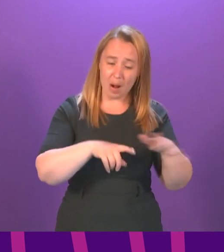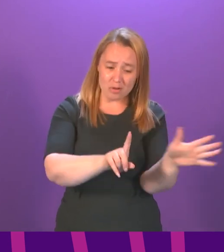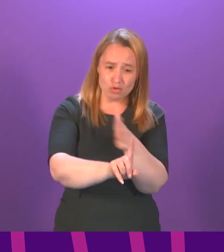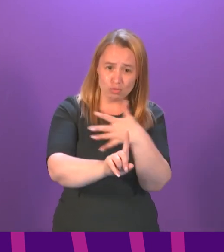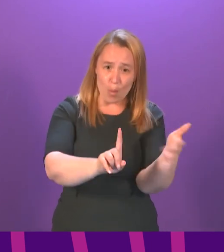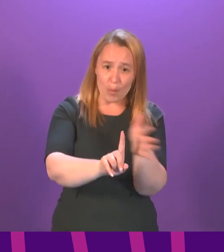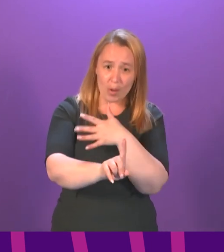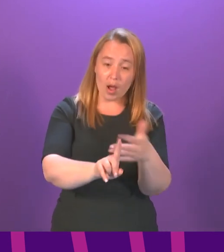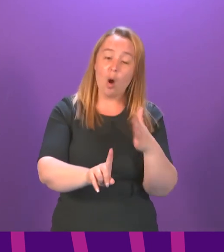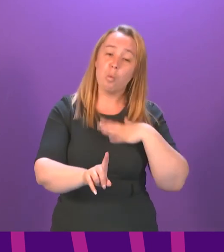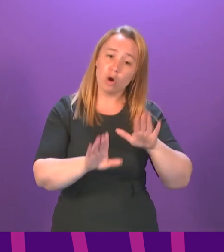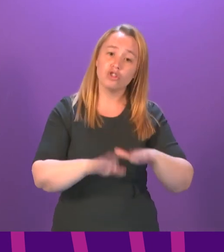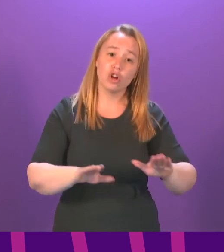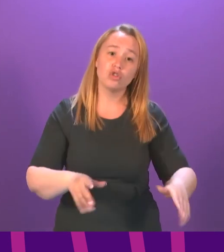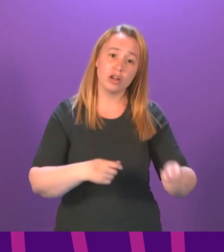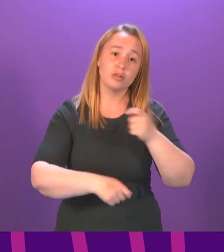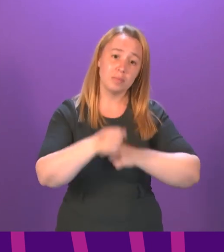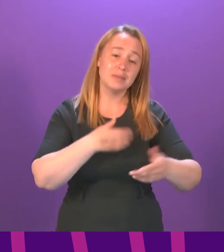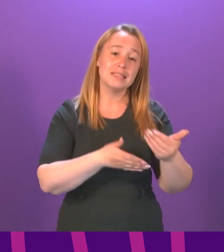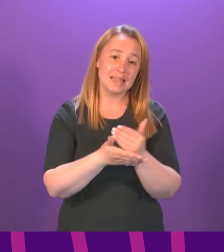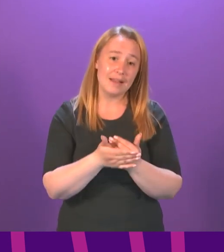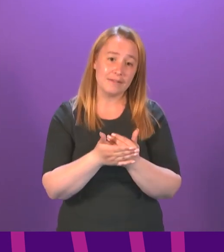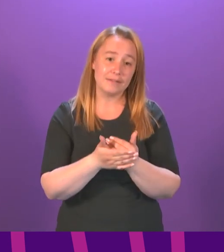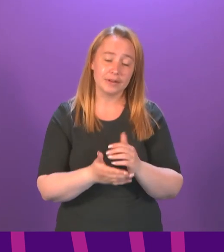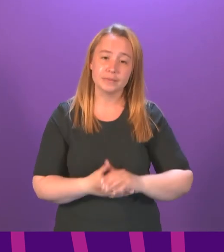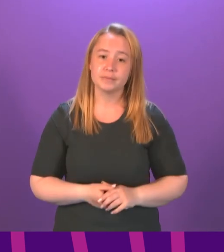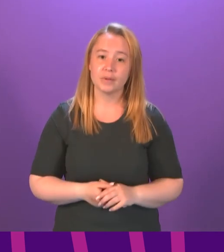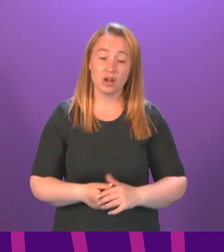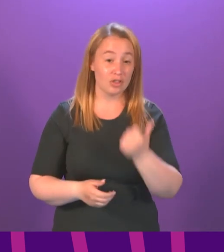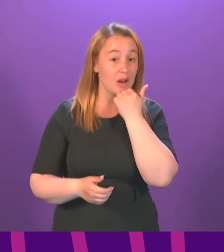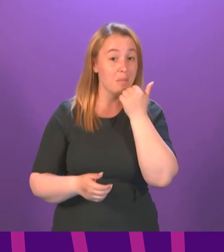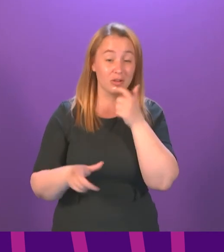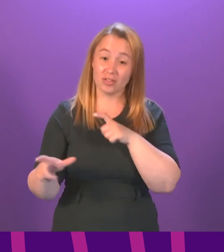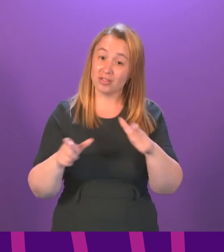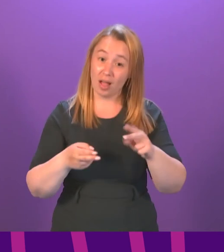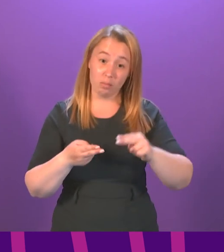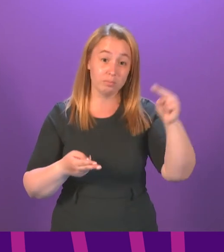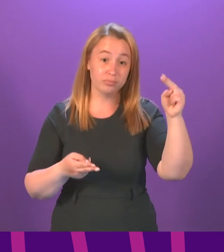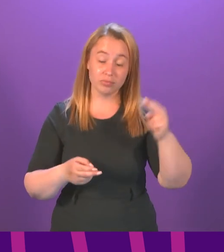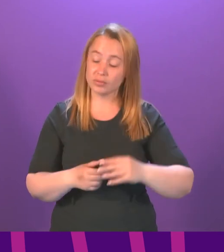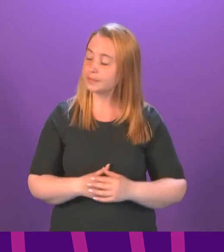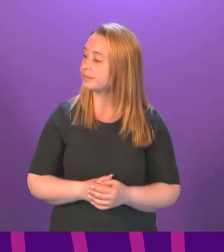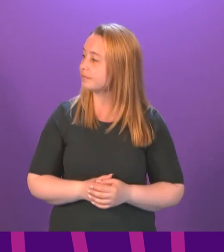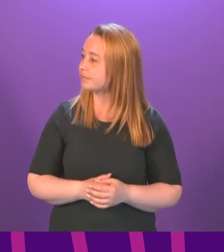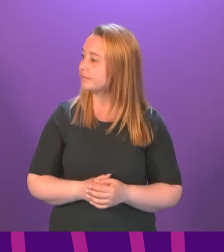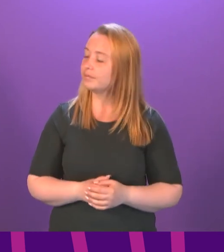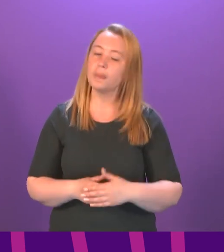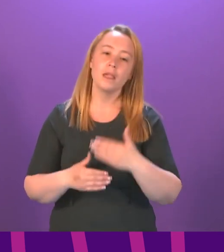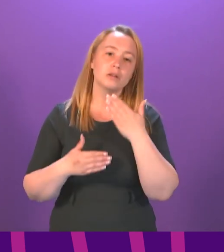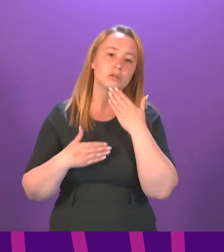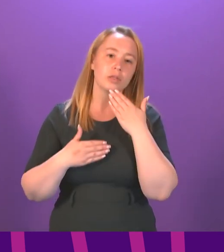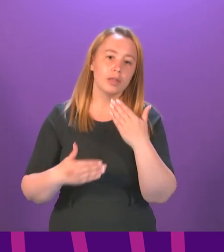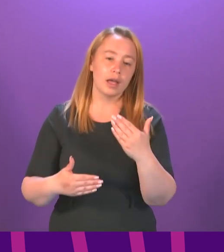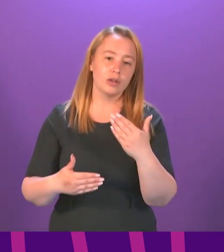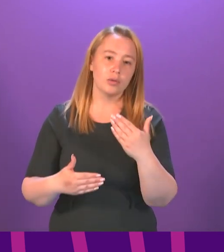skills, because clearly these figures are not coming down. The Cabinet Secretary. Secretary. The I thank the member for her supplementary question and